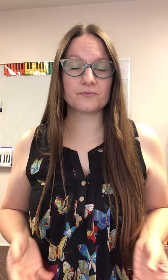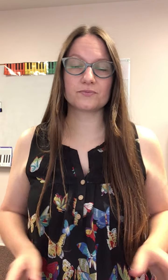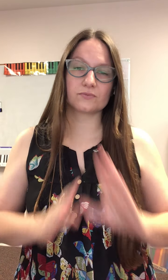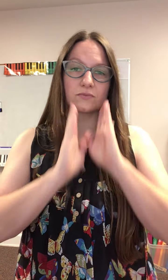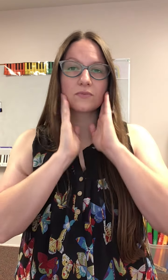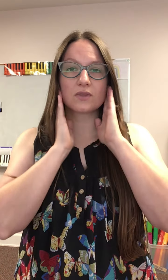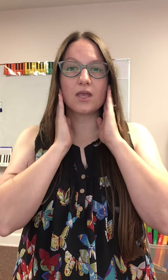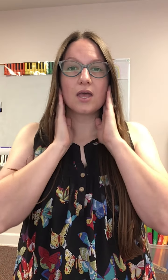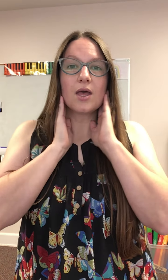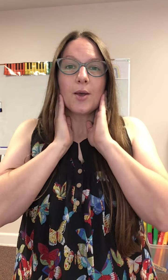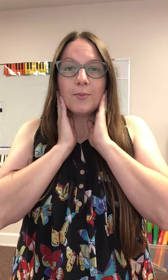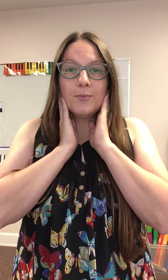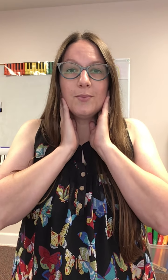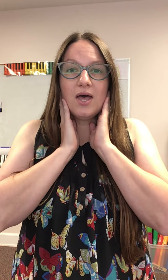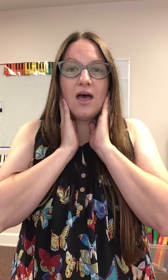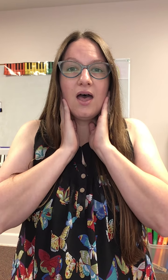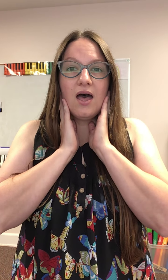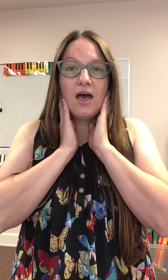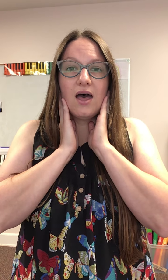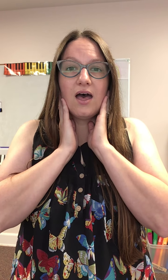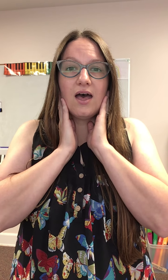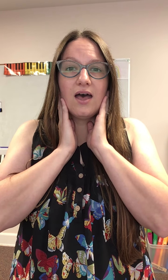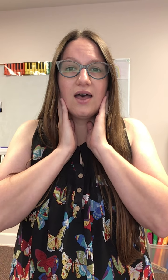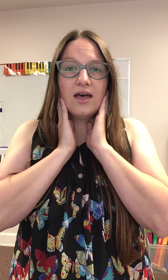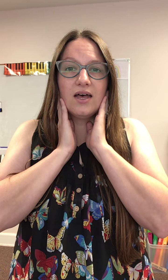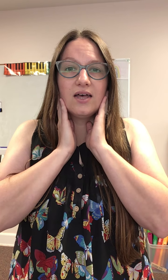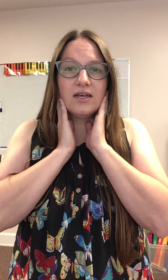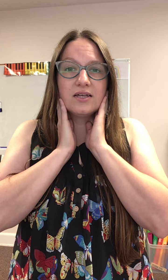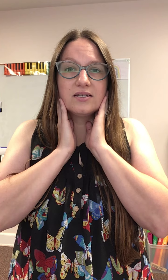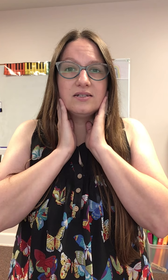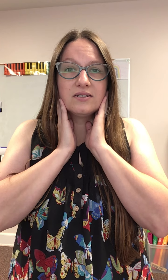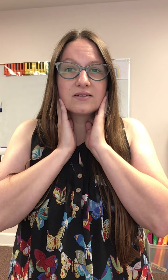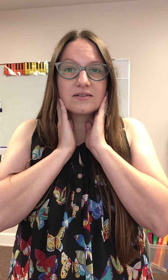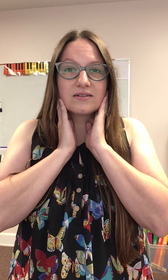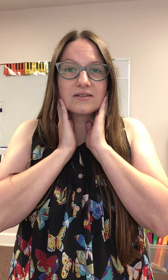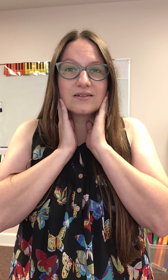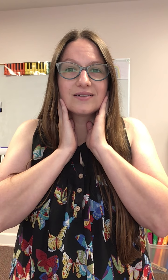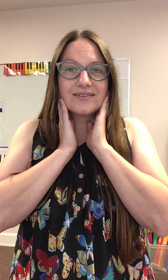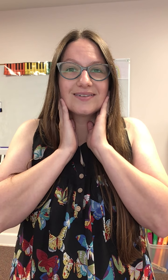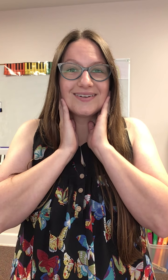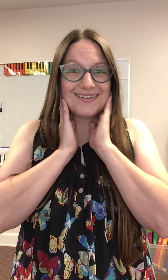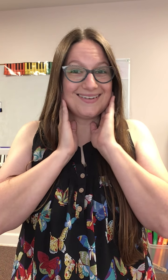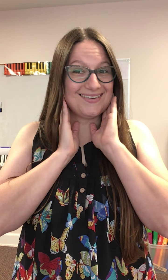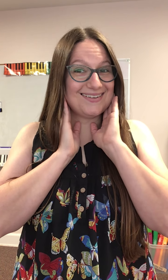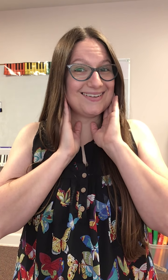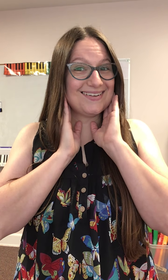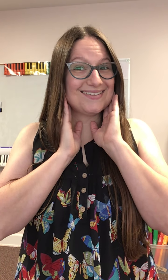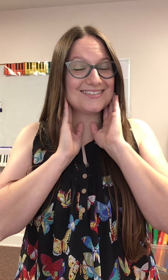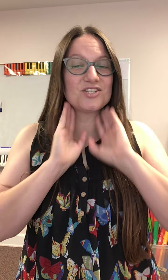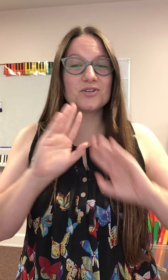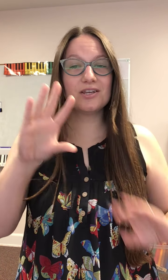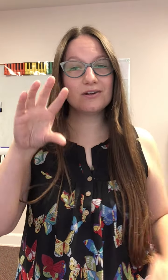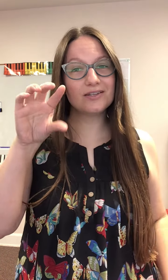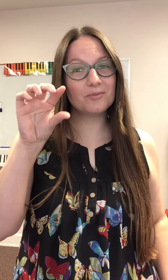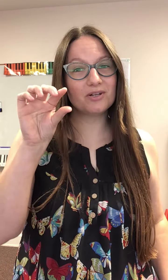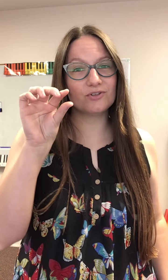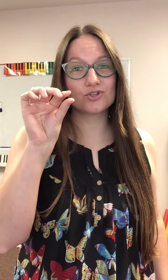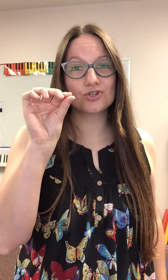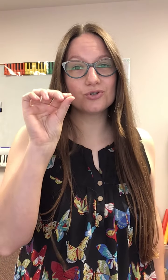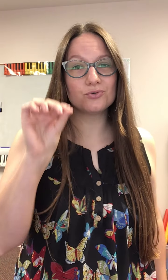did you hear a little bit of a chew